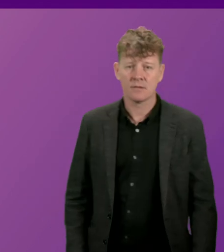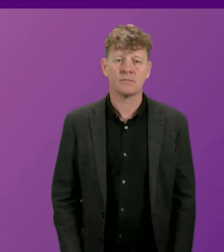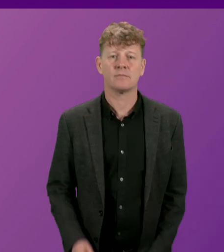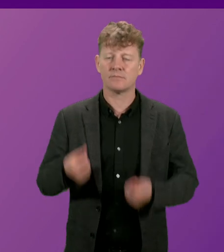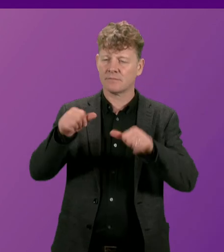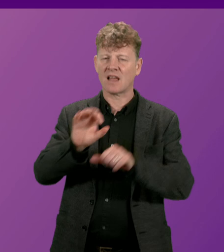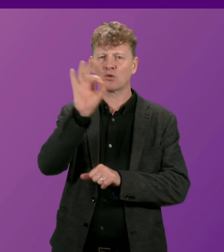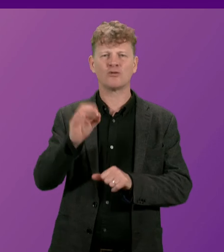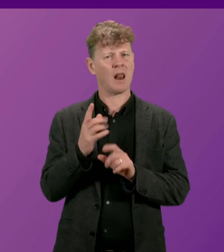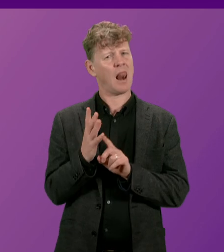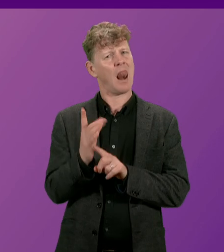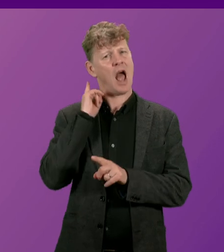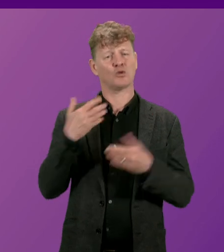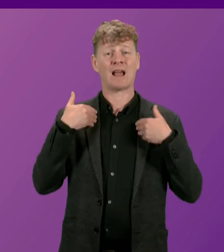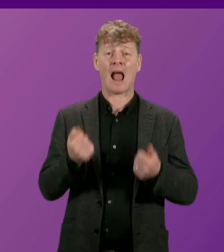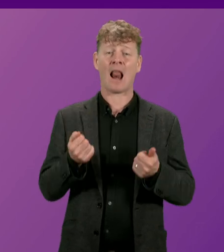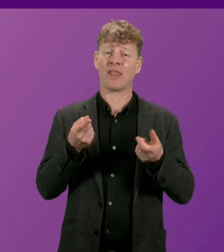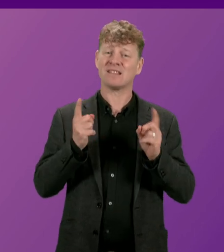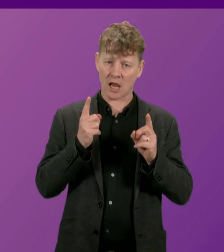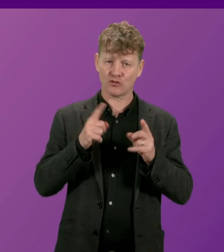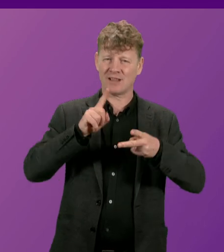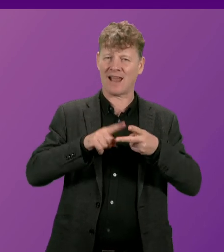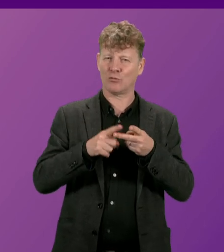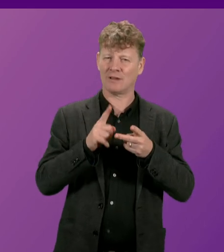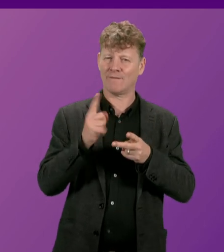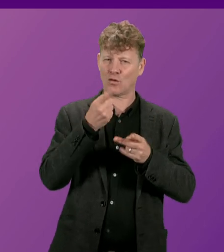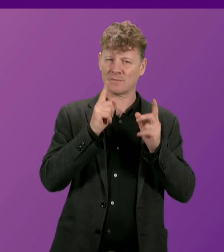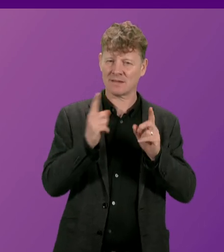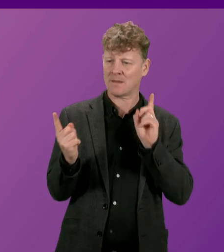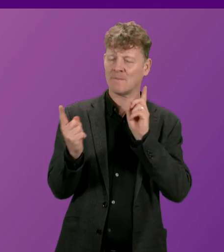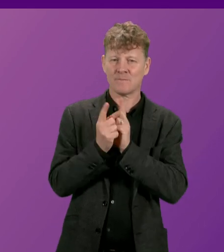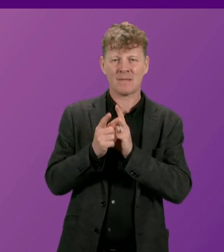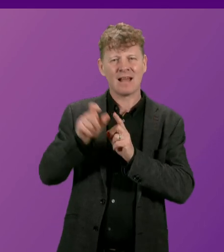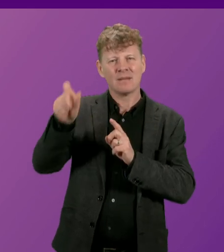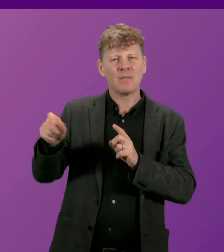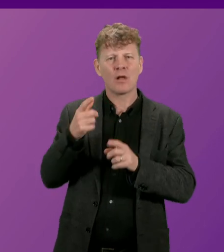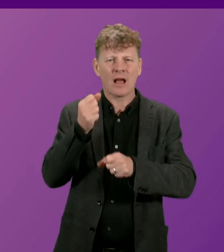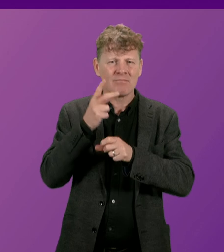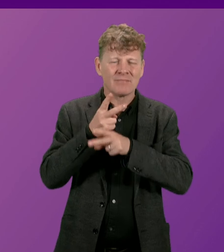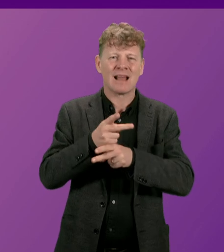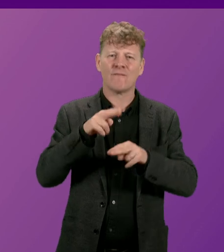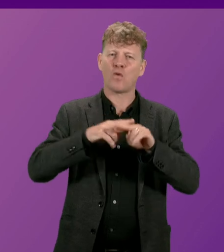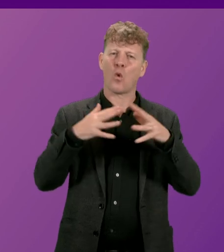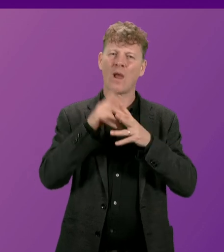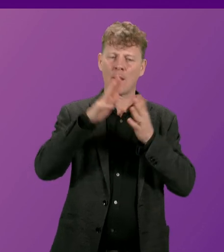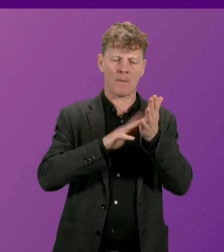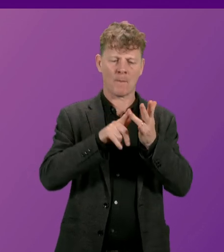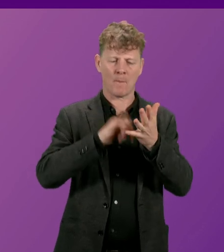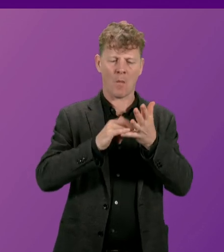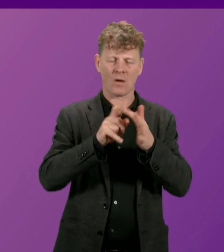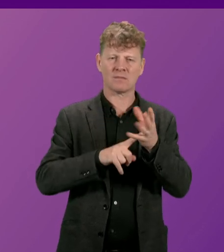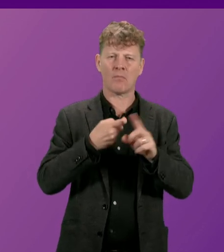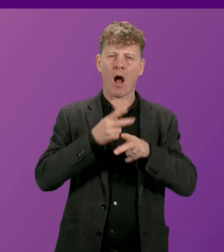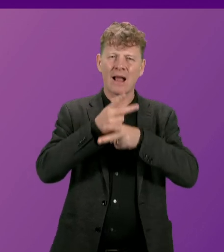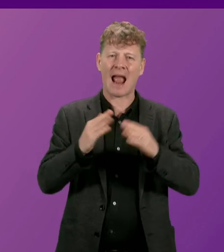Last week, the Health Secretary and Deputy First Minister met with those campaigning to keep Moss Park care home in Fort William open. However, since that meeting,